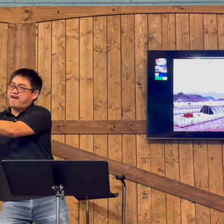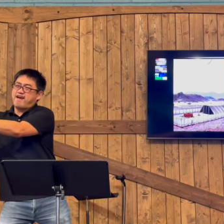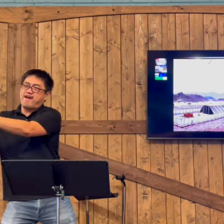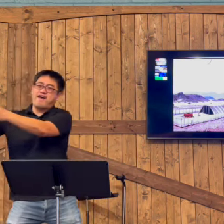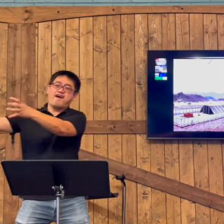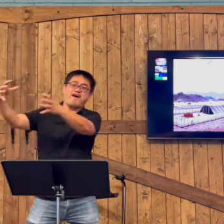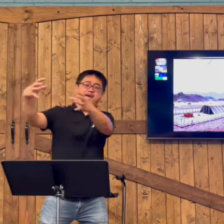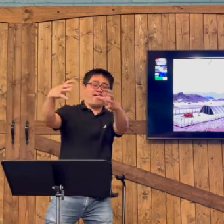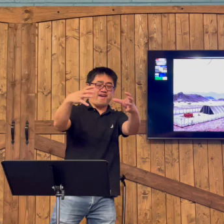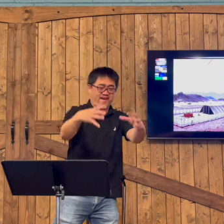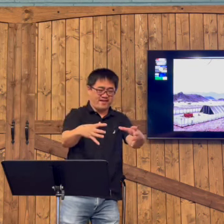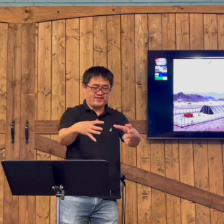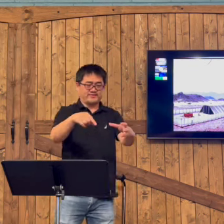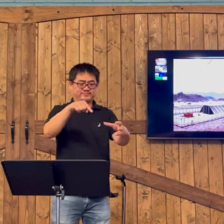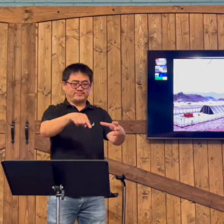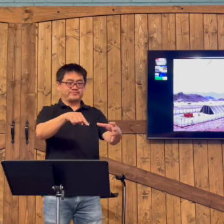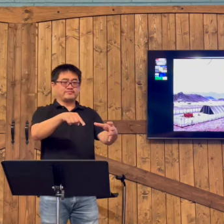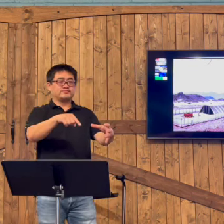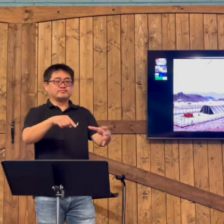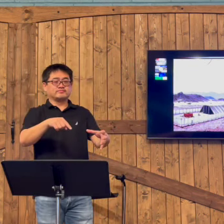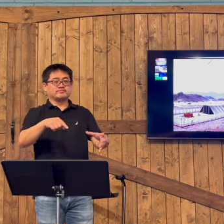And God called them out of Egypt.